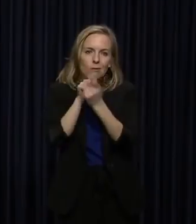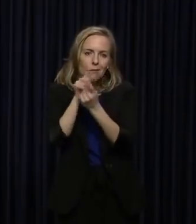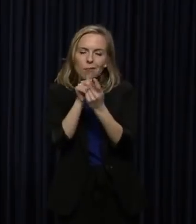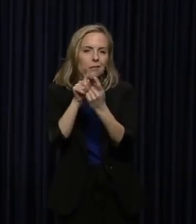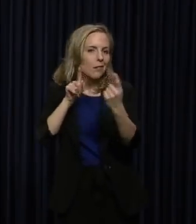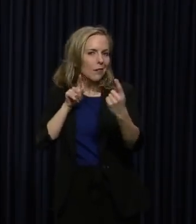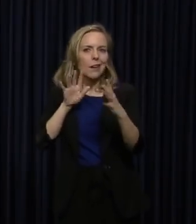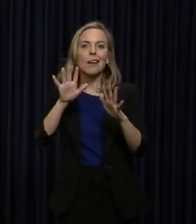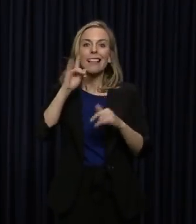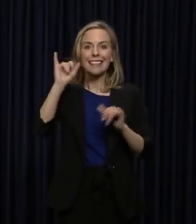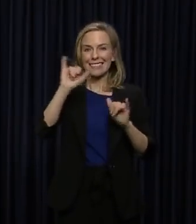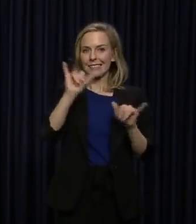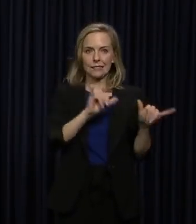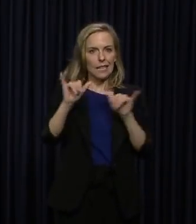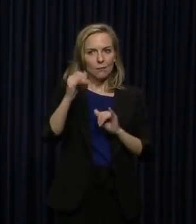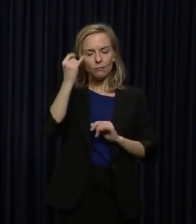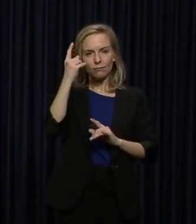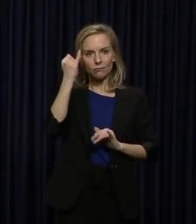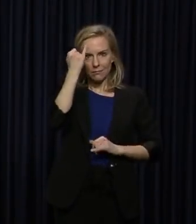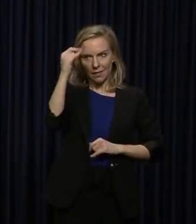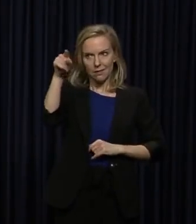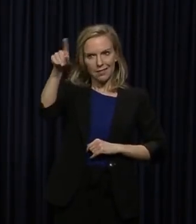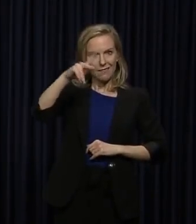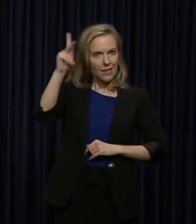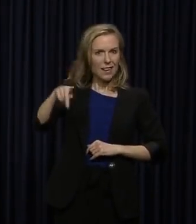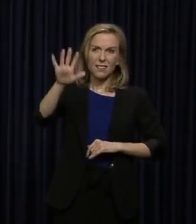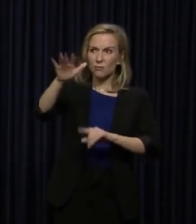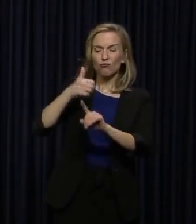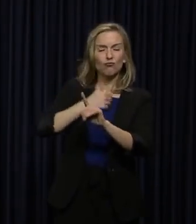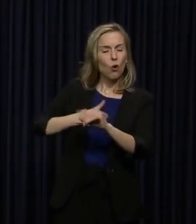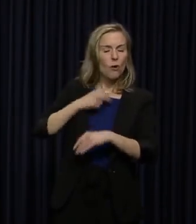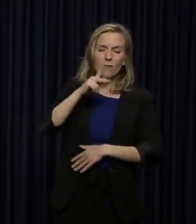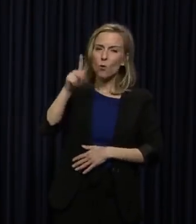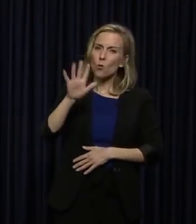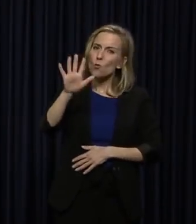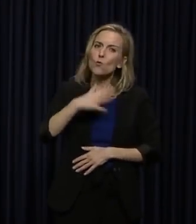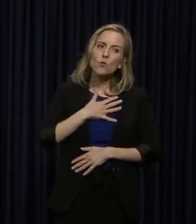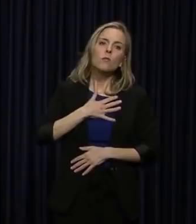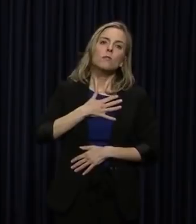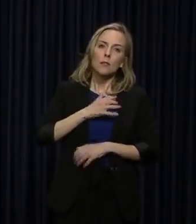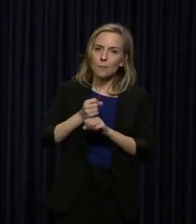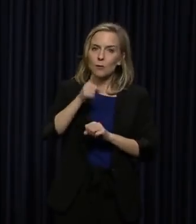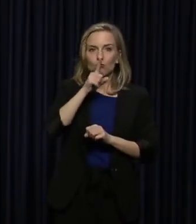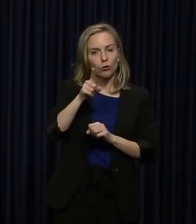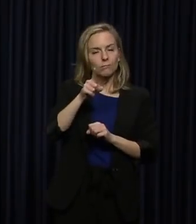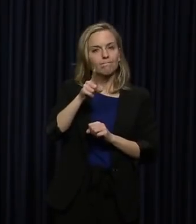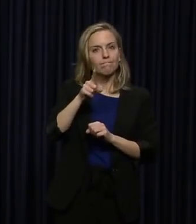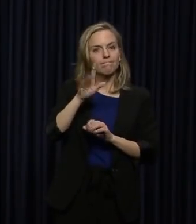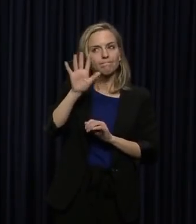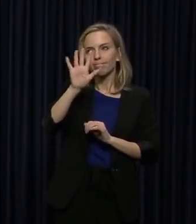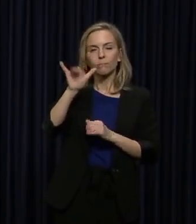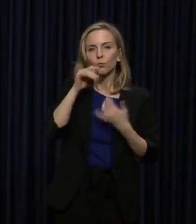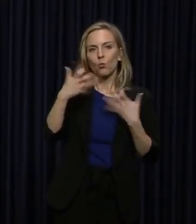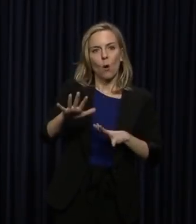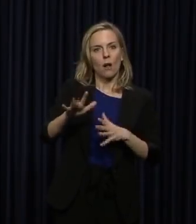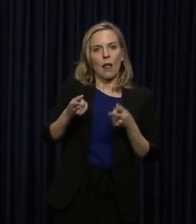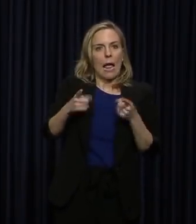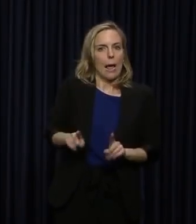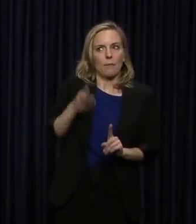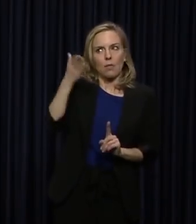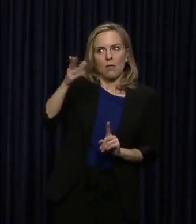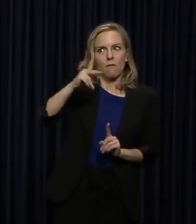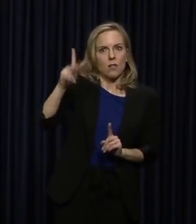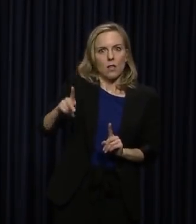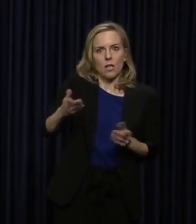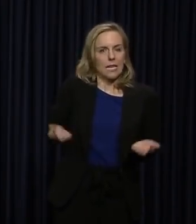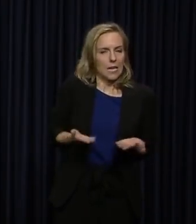To those I know in Philadelphia, we're sorry, but we've got to make sure that we follow that better